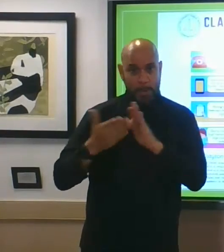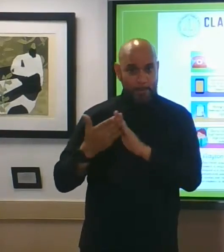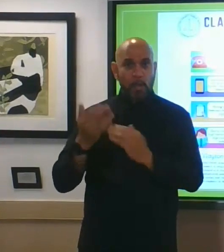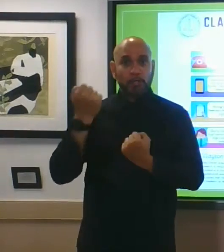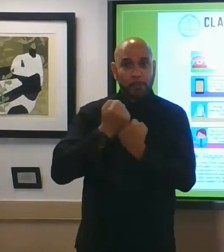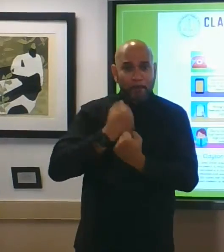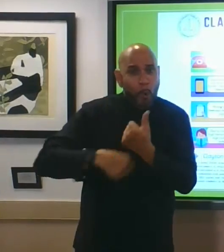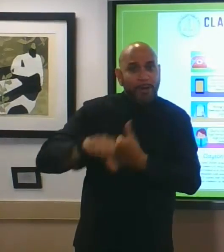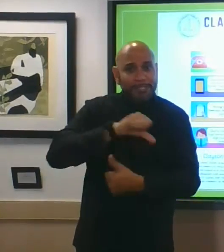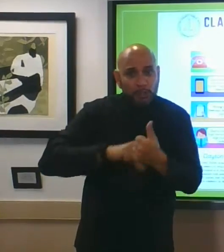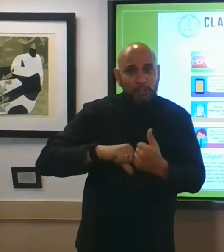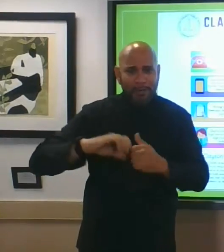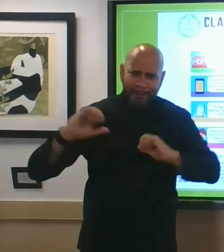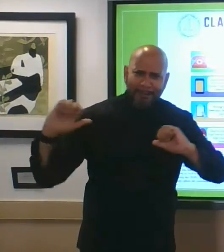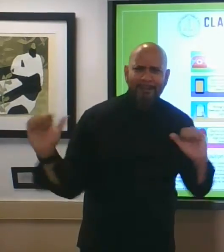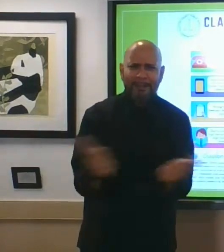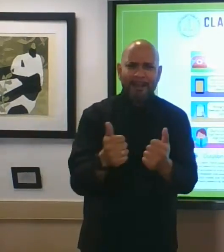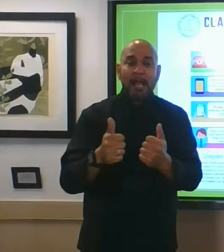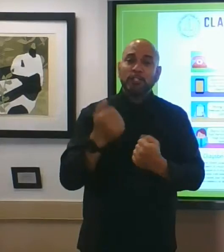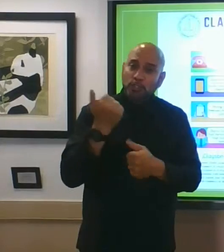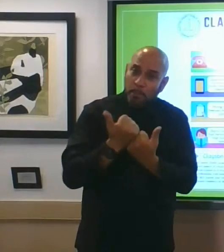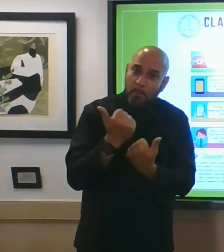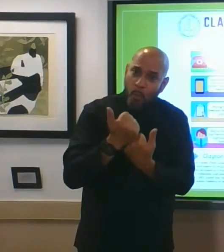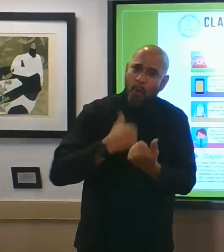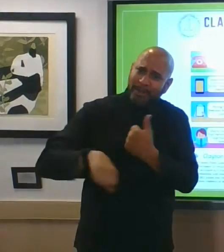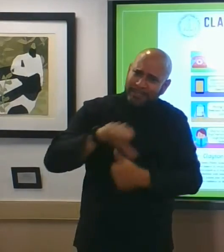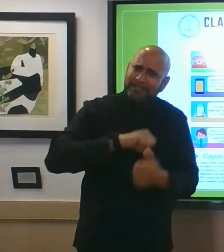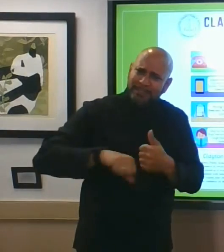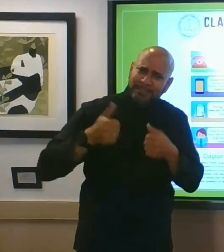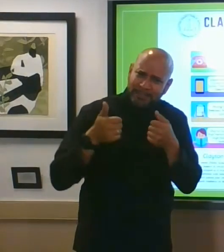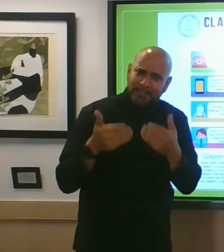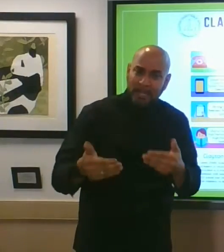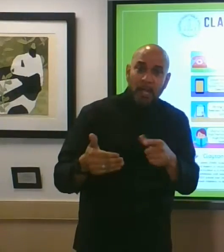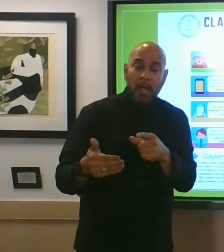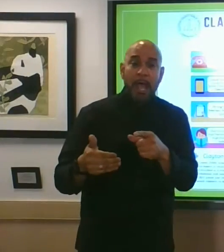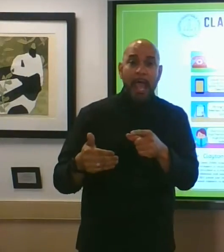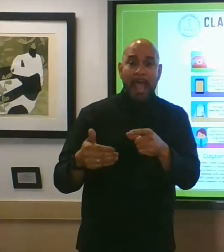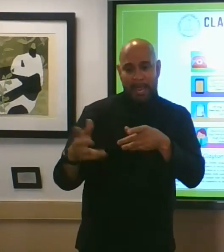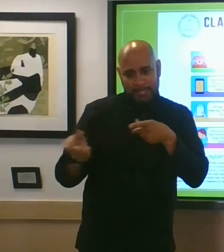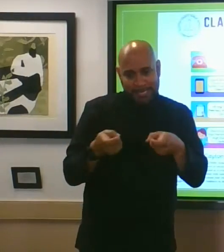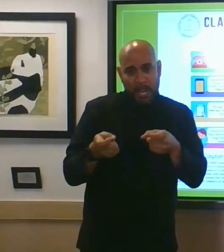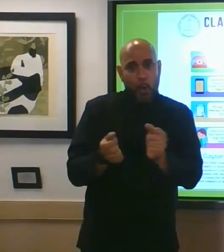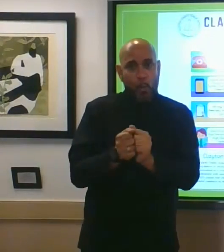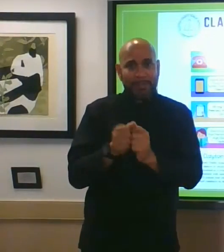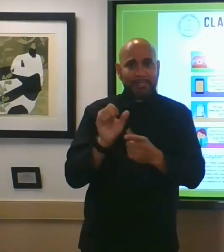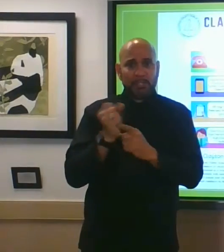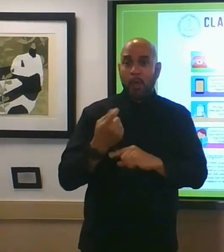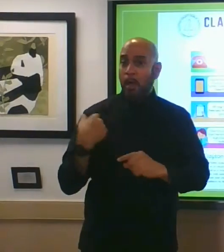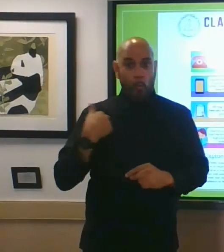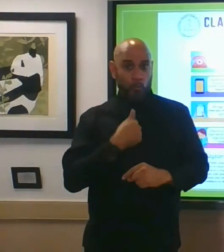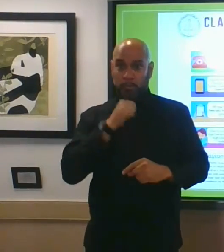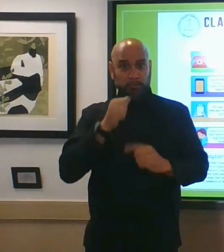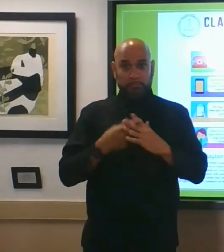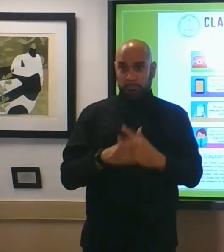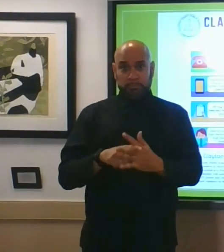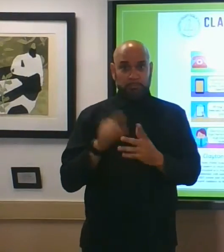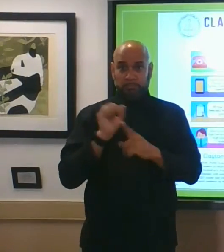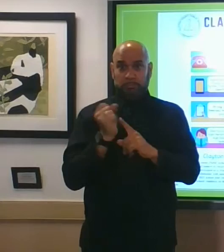support each other let's support one another let's deal with this situation we didn't start it